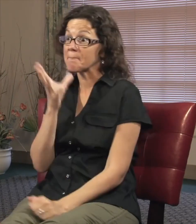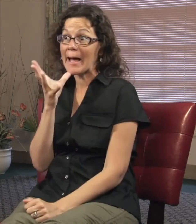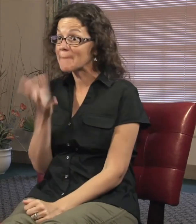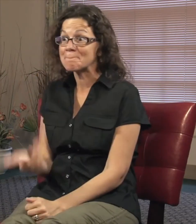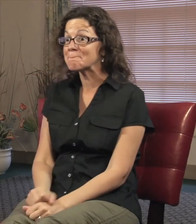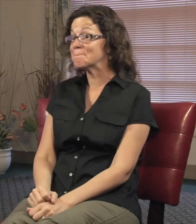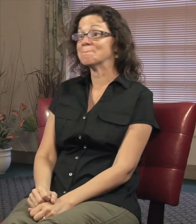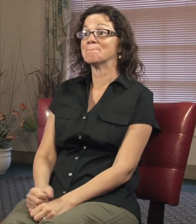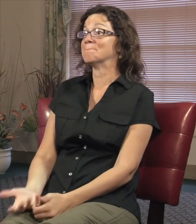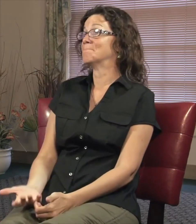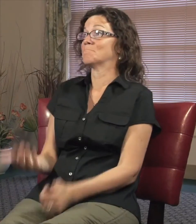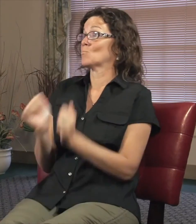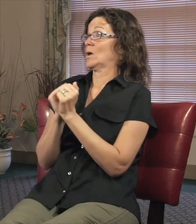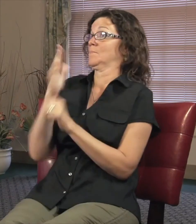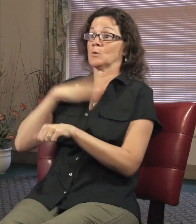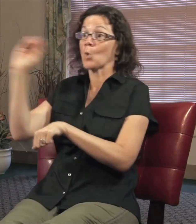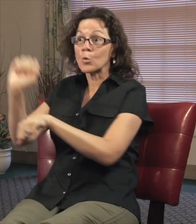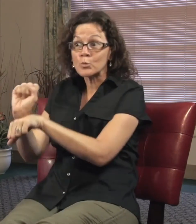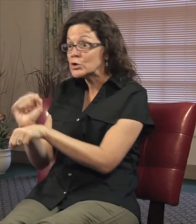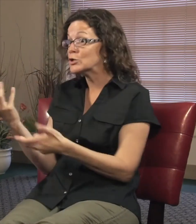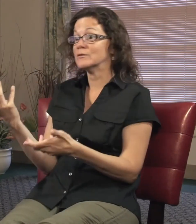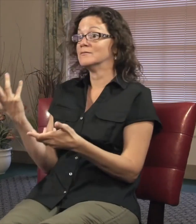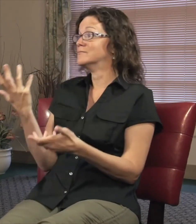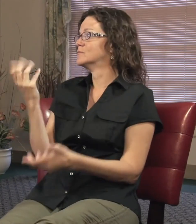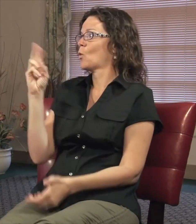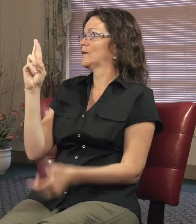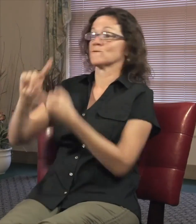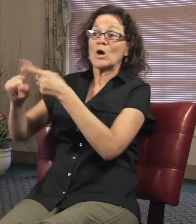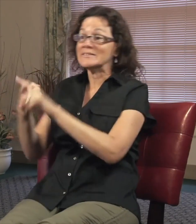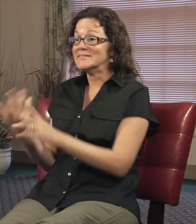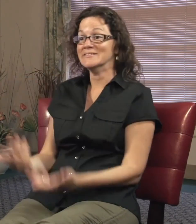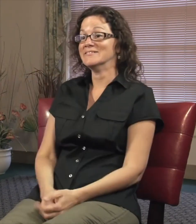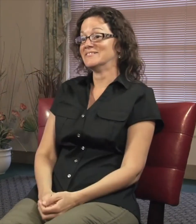with my mom, my boyfriend, and my children, and my co-workers or friends.